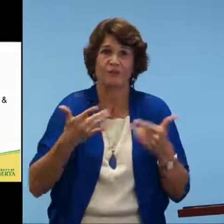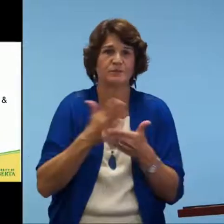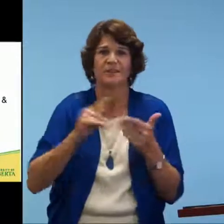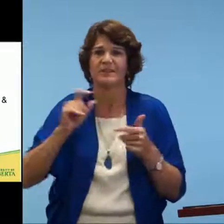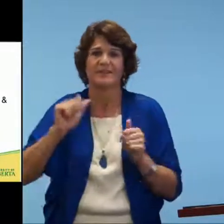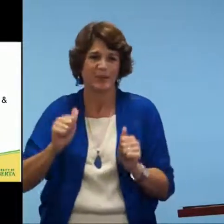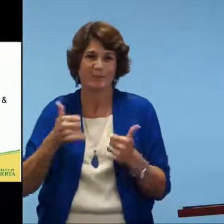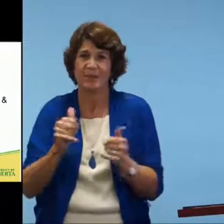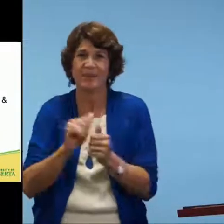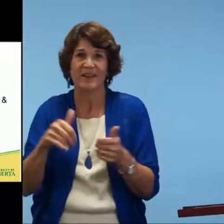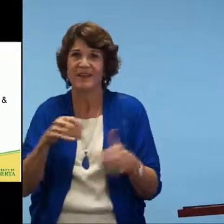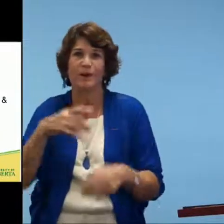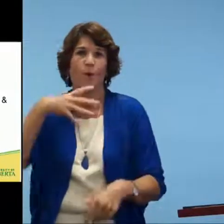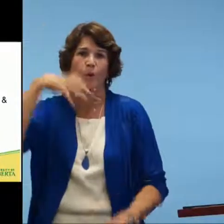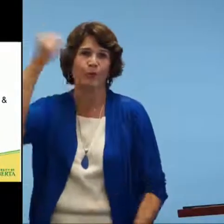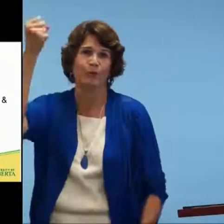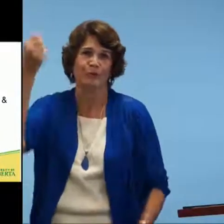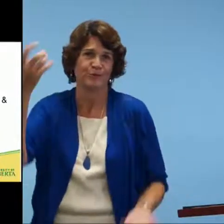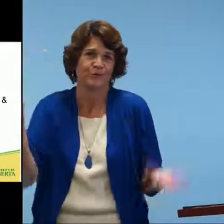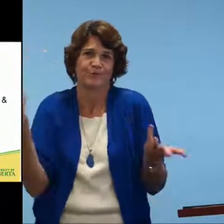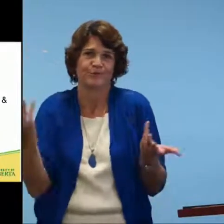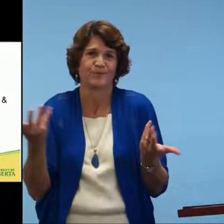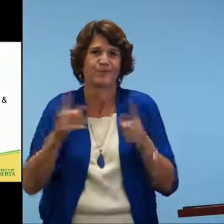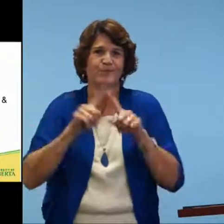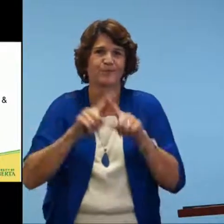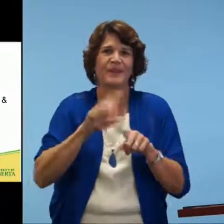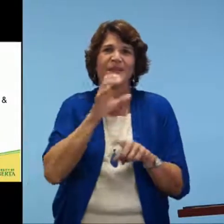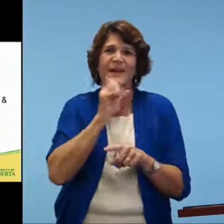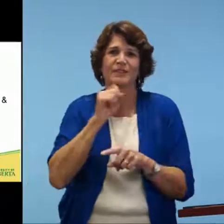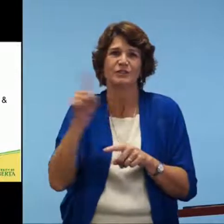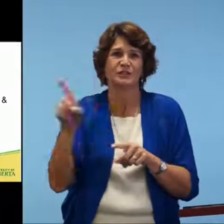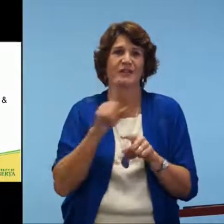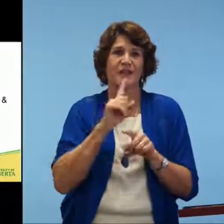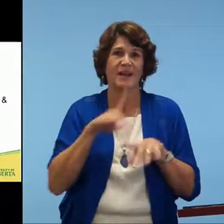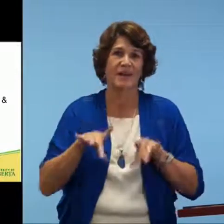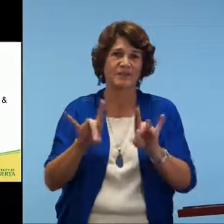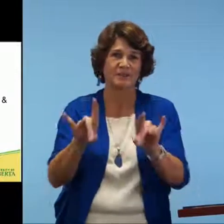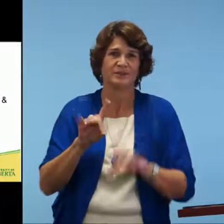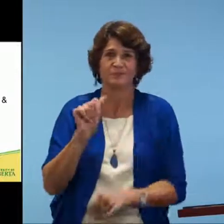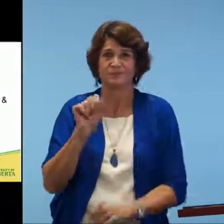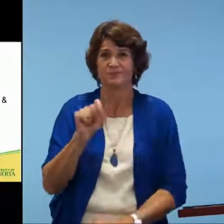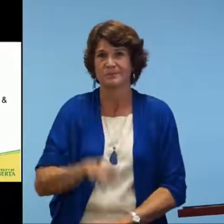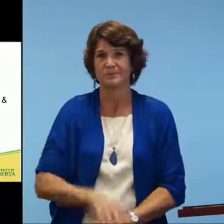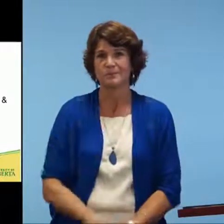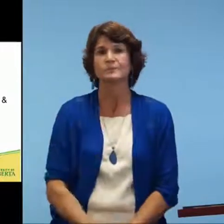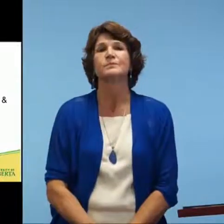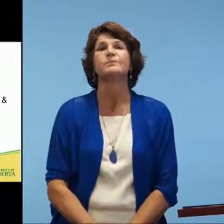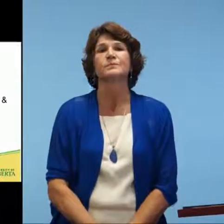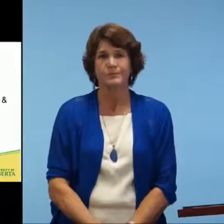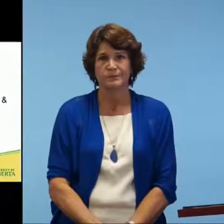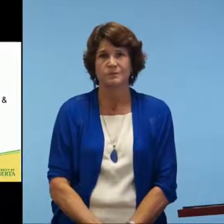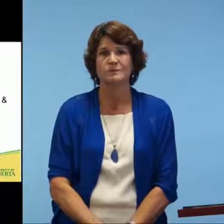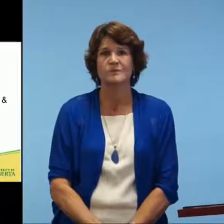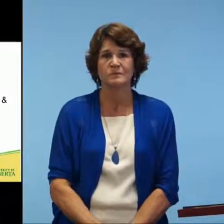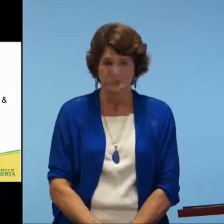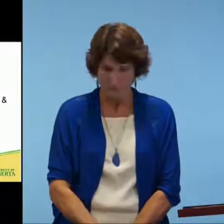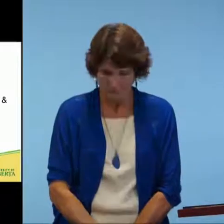acquisition and their exposure. Some kids are, you know, depending on their age, I guess, and when they acquire